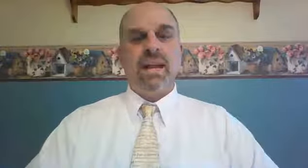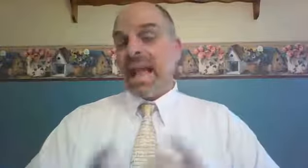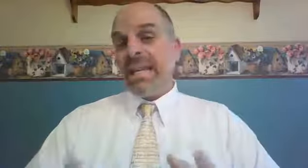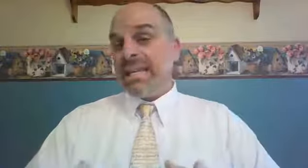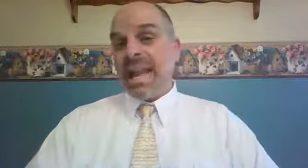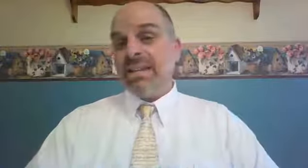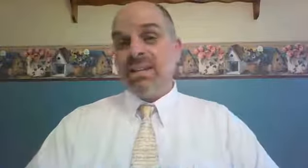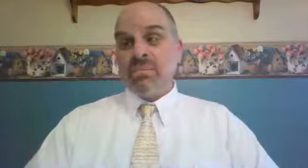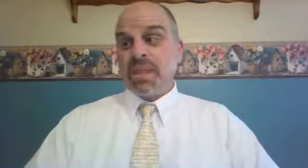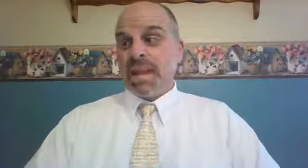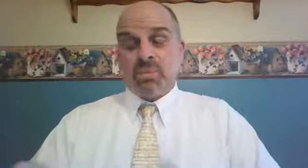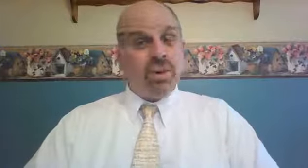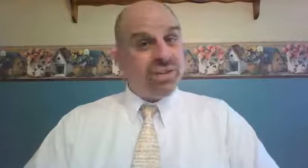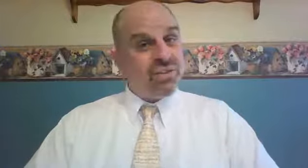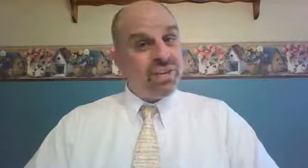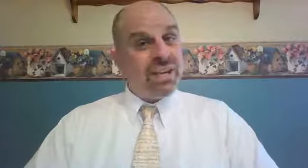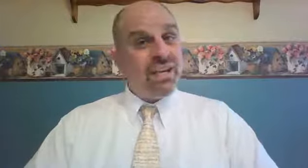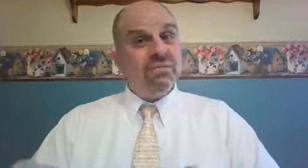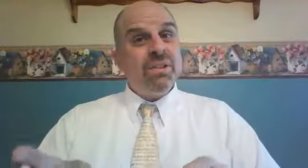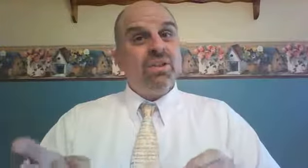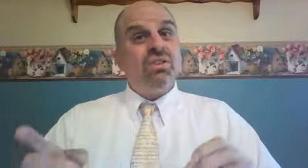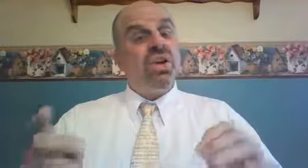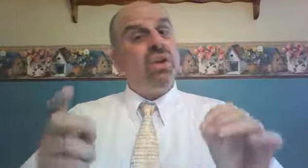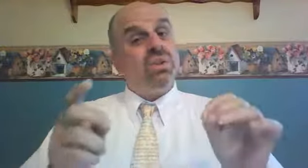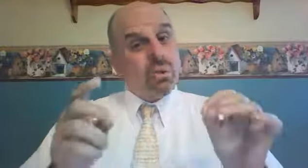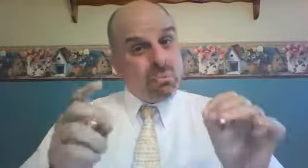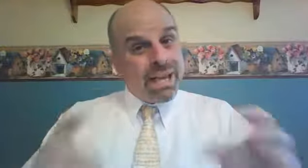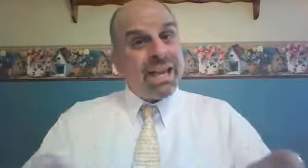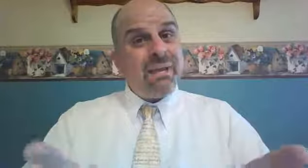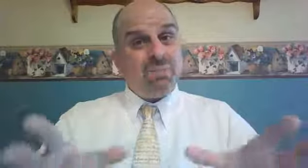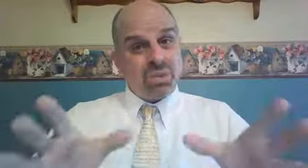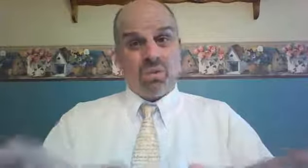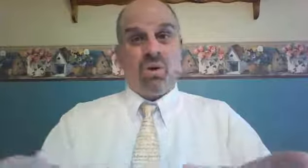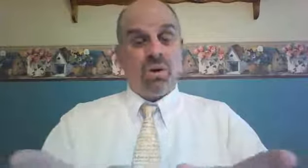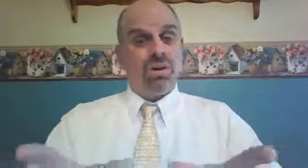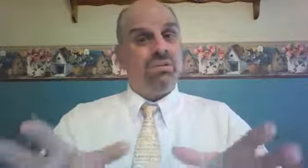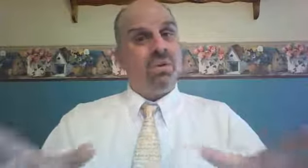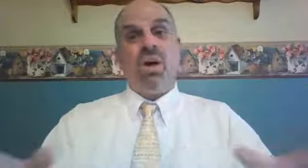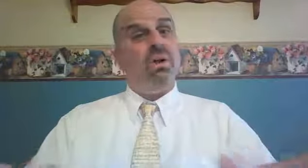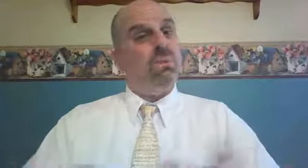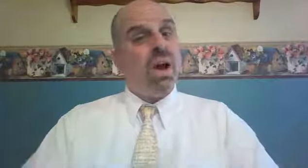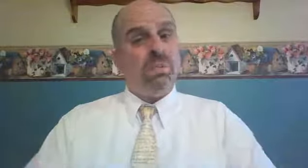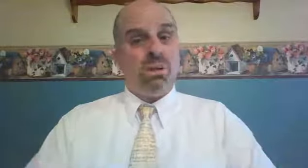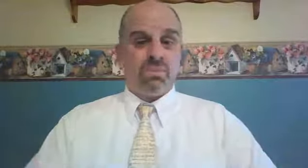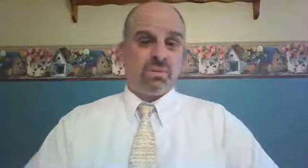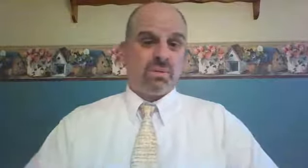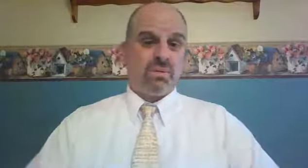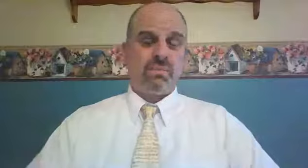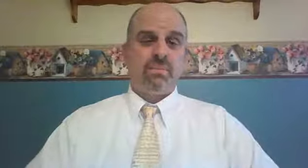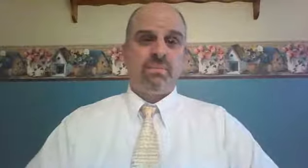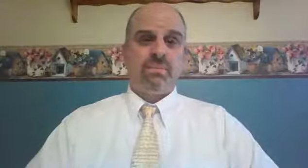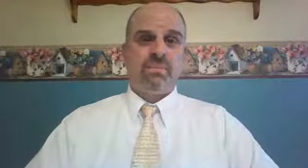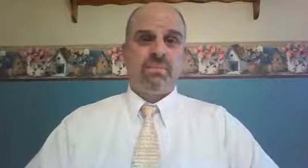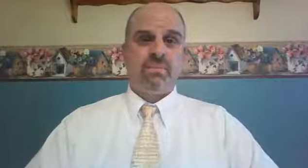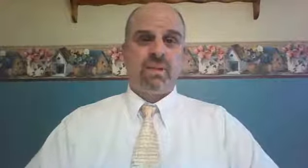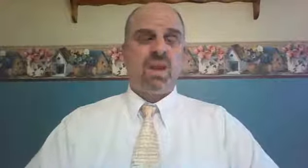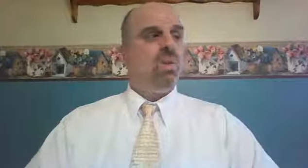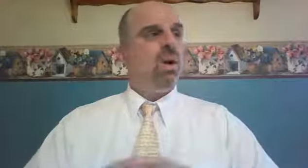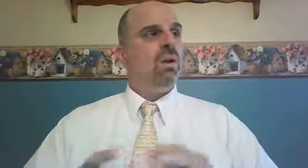And yet, as we're going to see, she also blames the Lord for all her problems. Well,